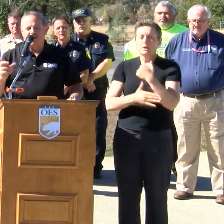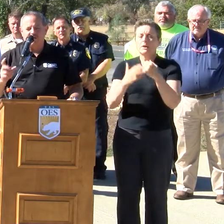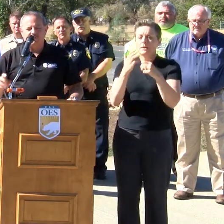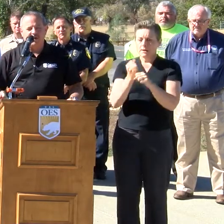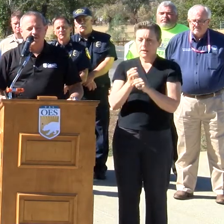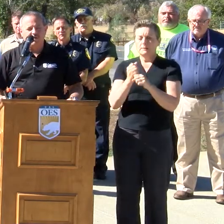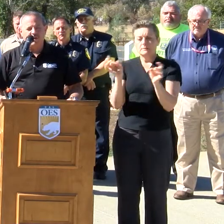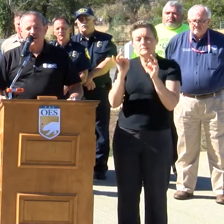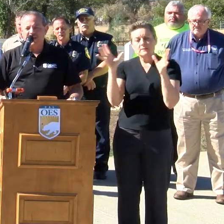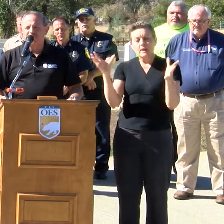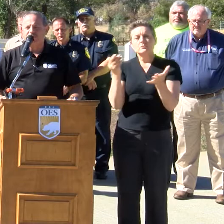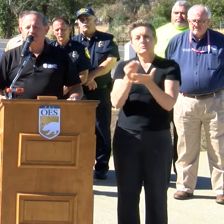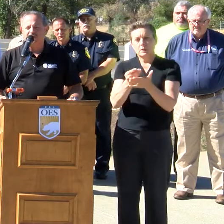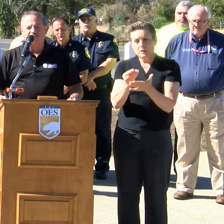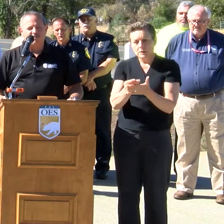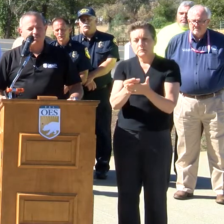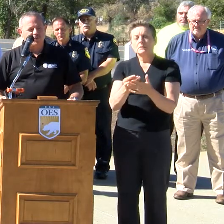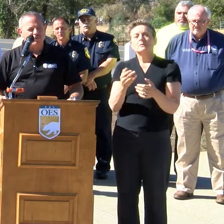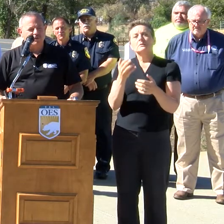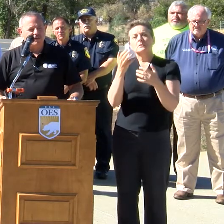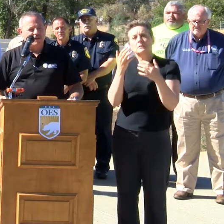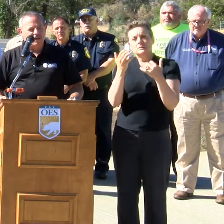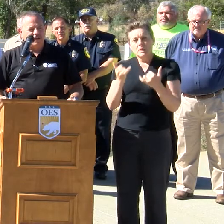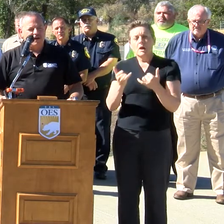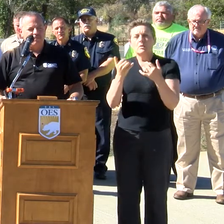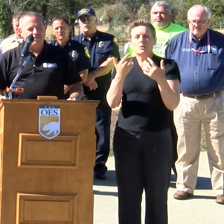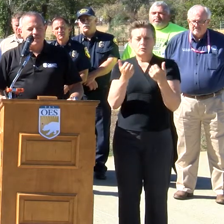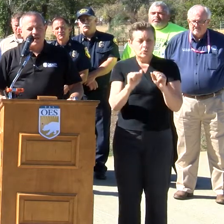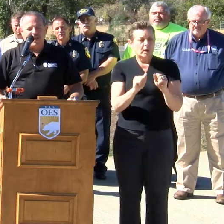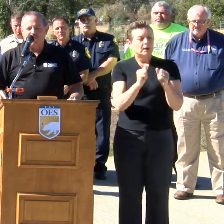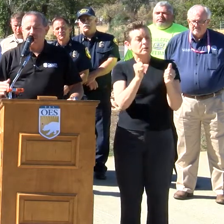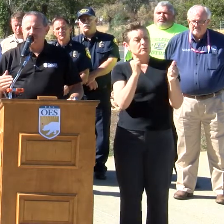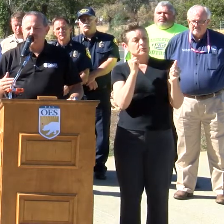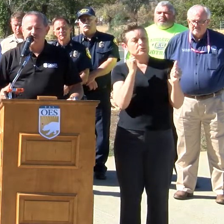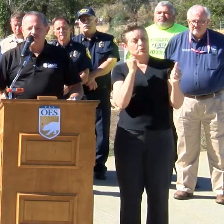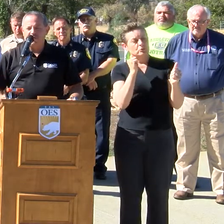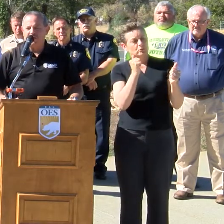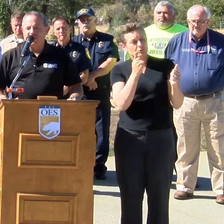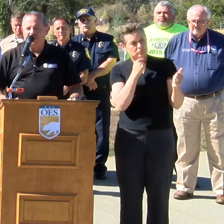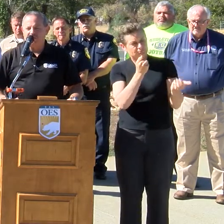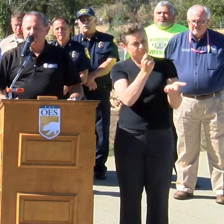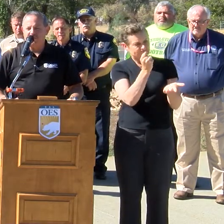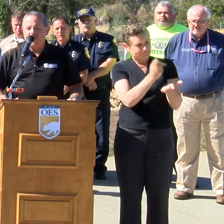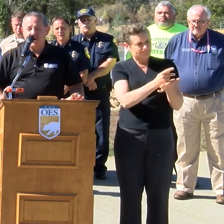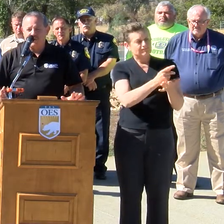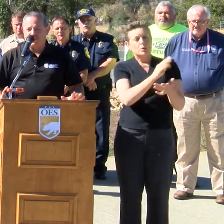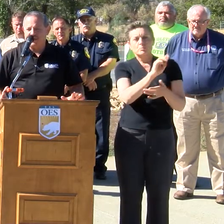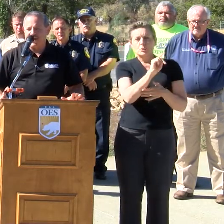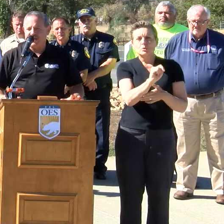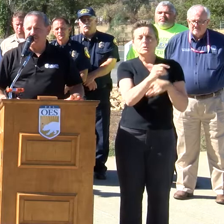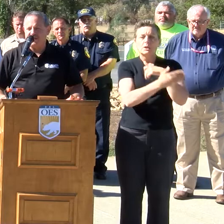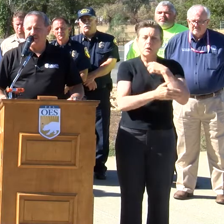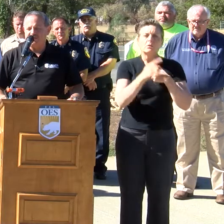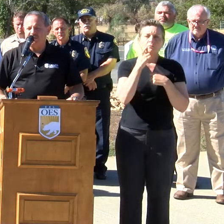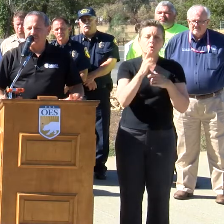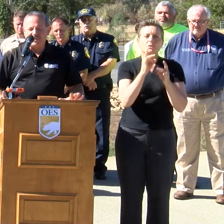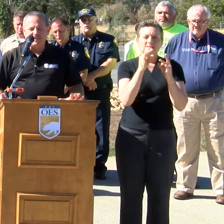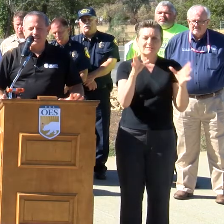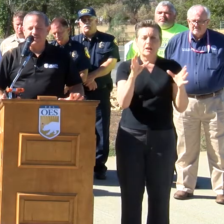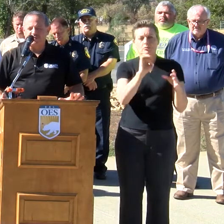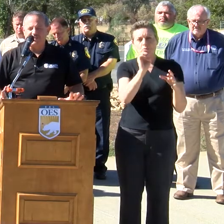getting through the issues on Butte. And I'm very, very honored and